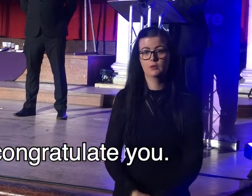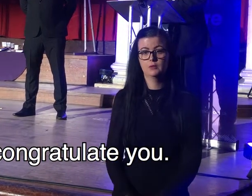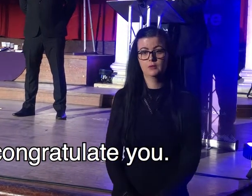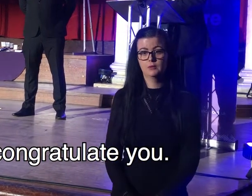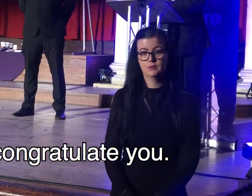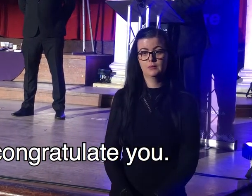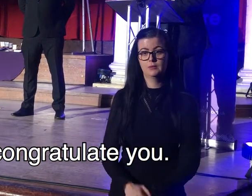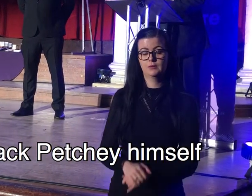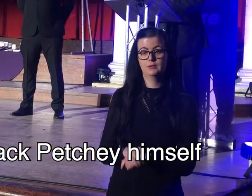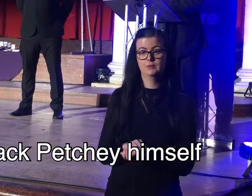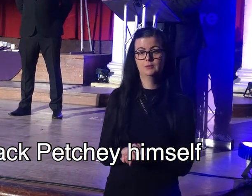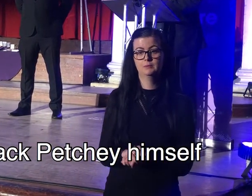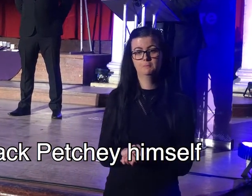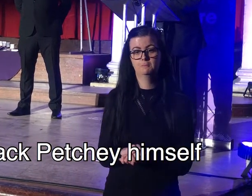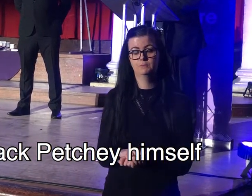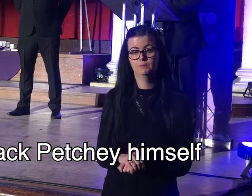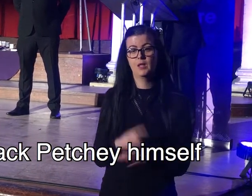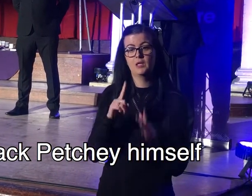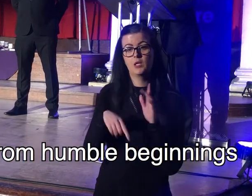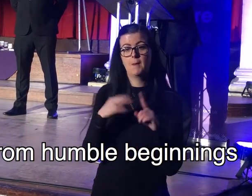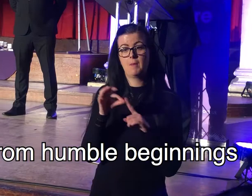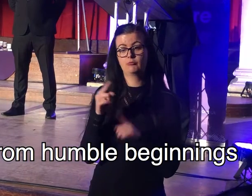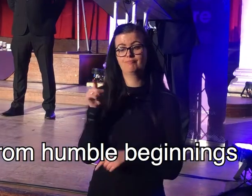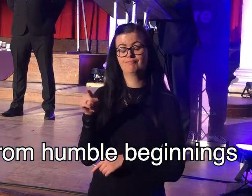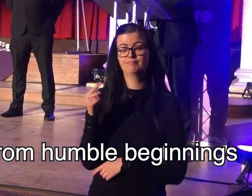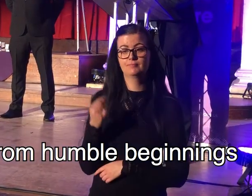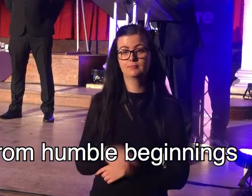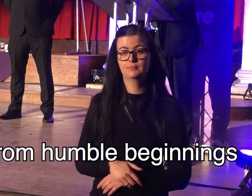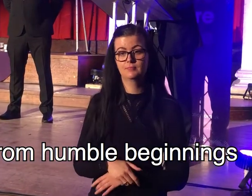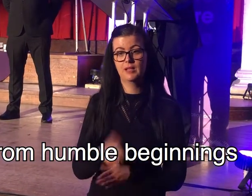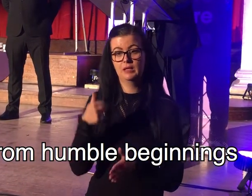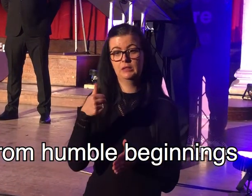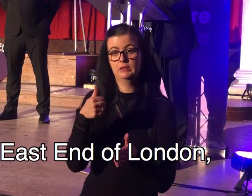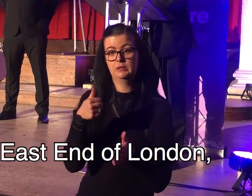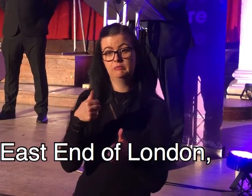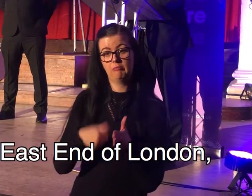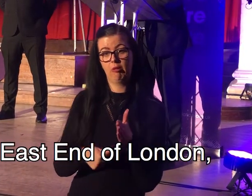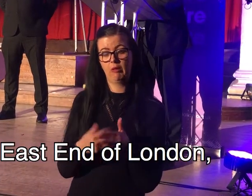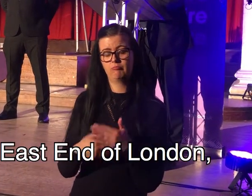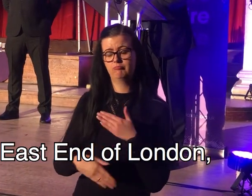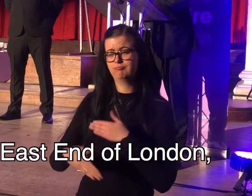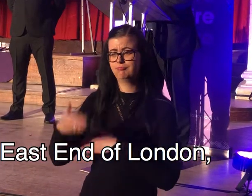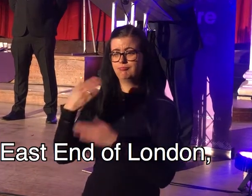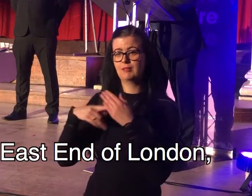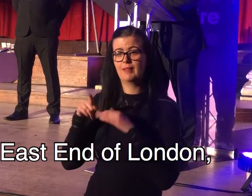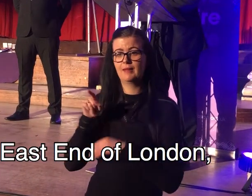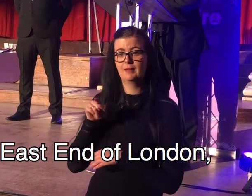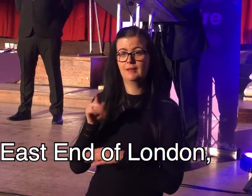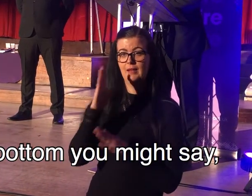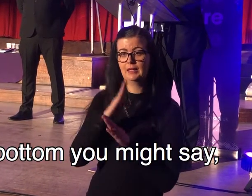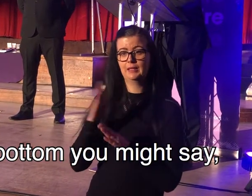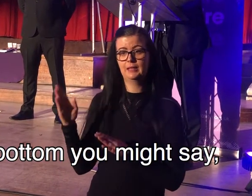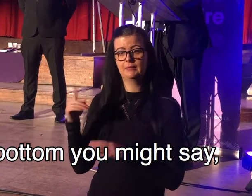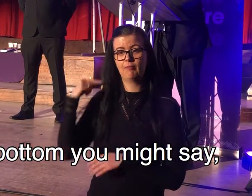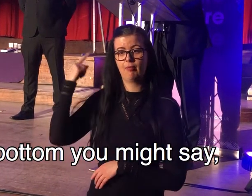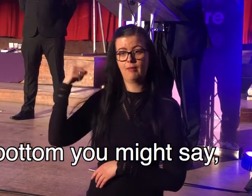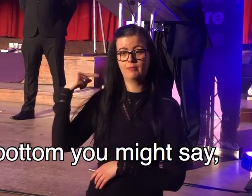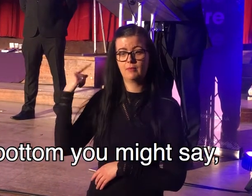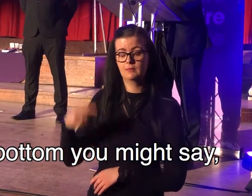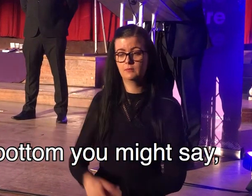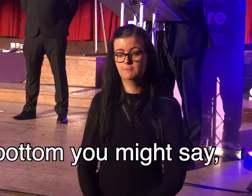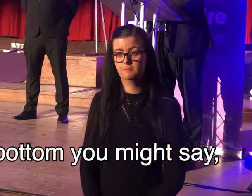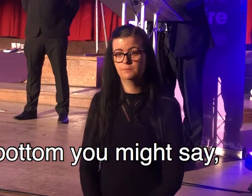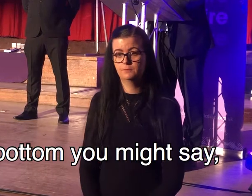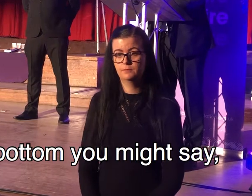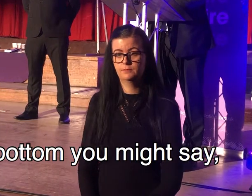I congratulate you. Sir Jack Patchy himself started from humble beginnings in the East End of London. At the bottom